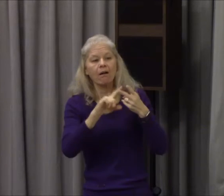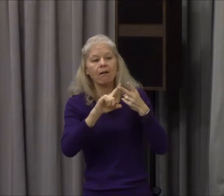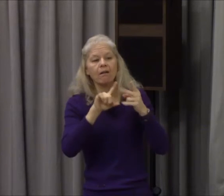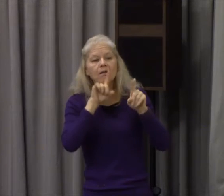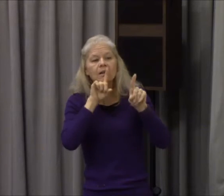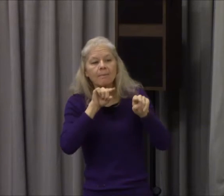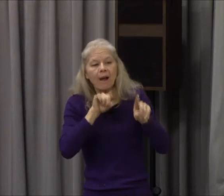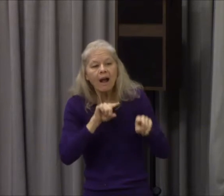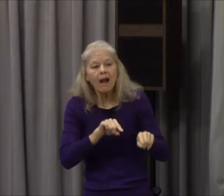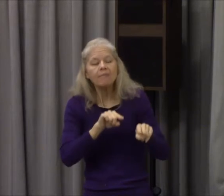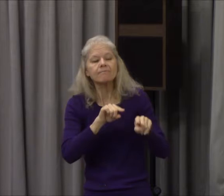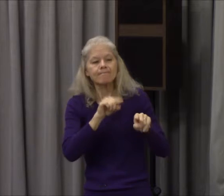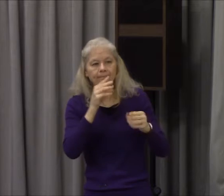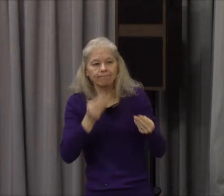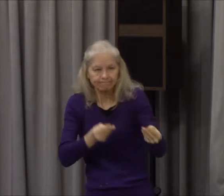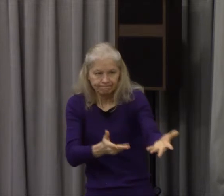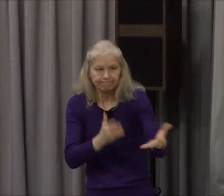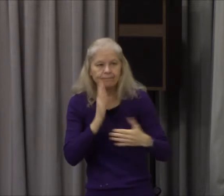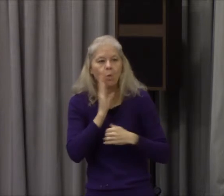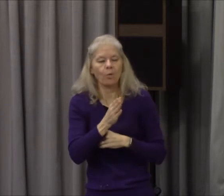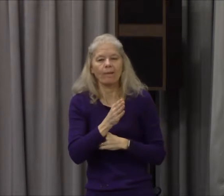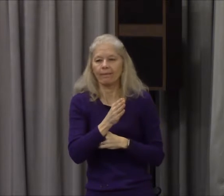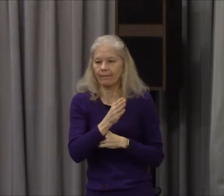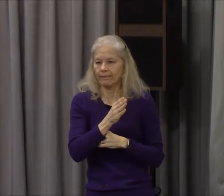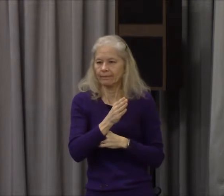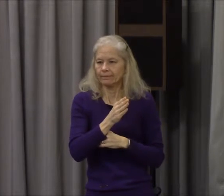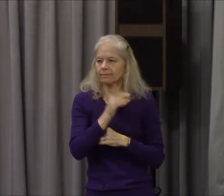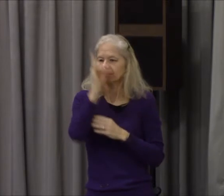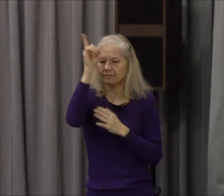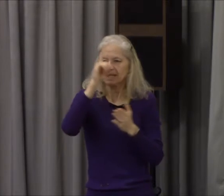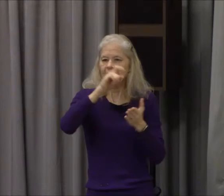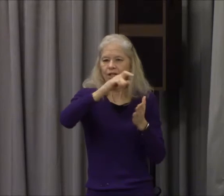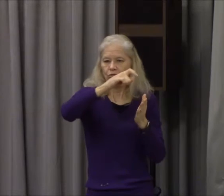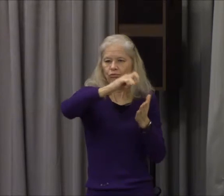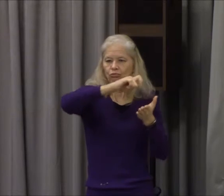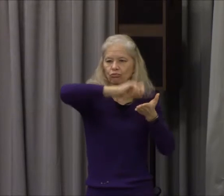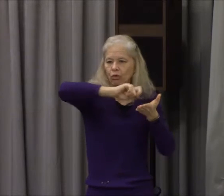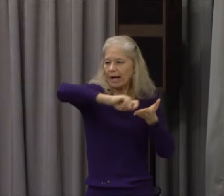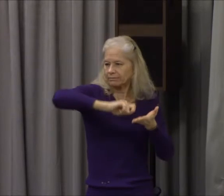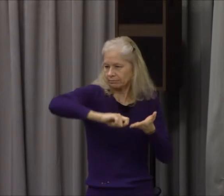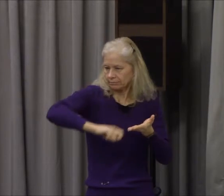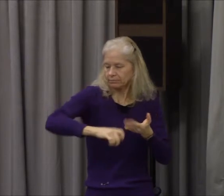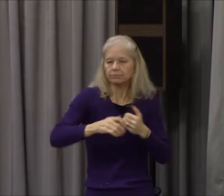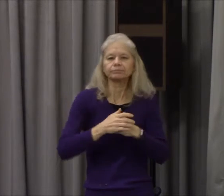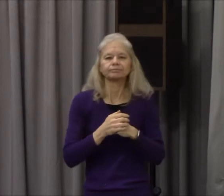God gave Moses a law and commandments which I have written that thou mayest teach them